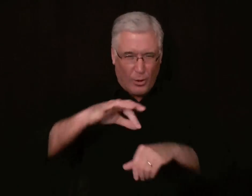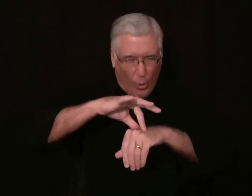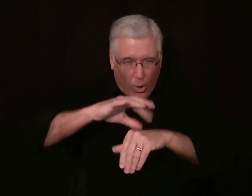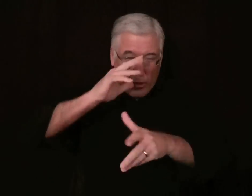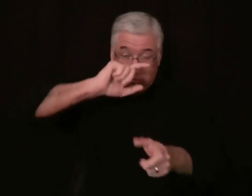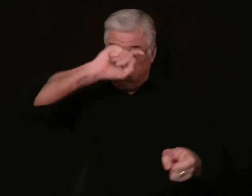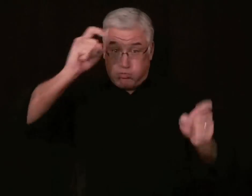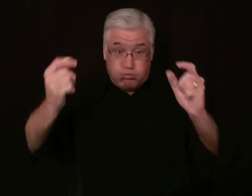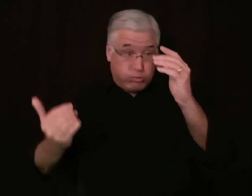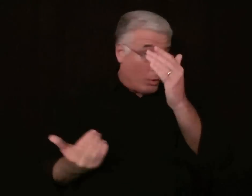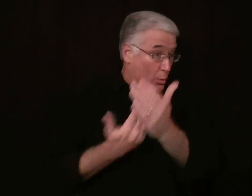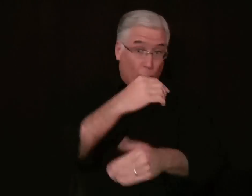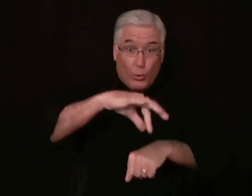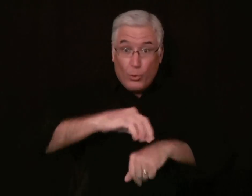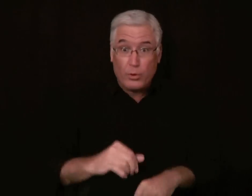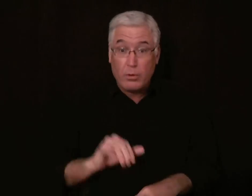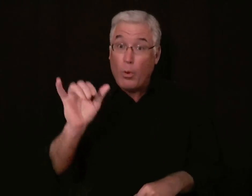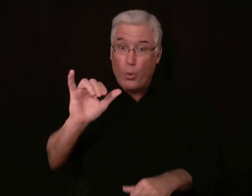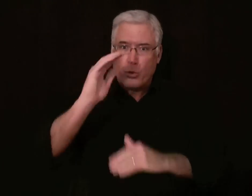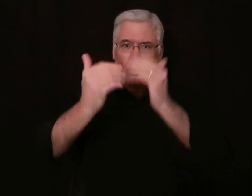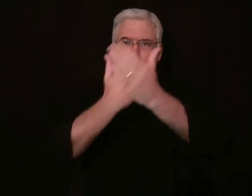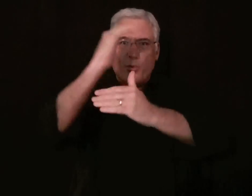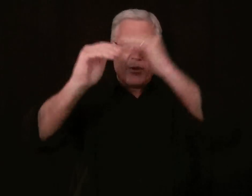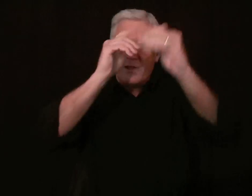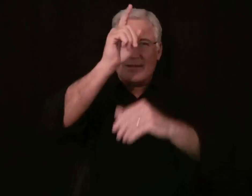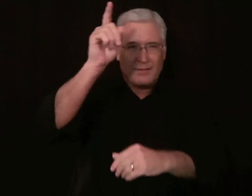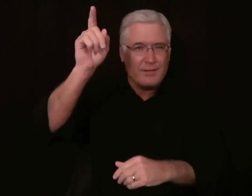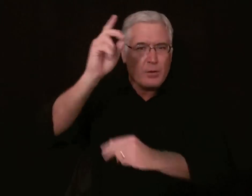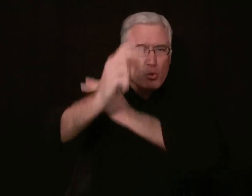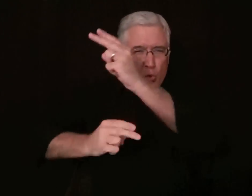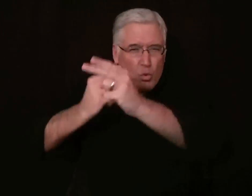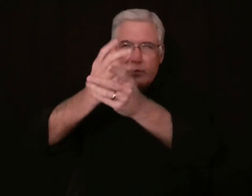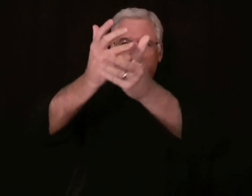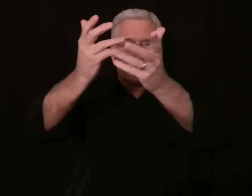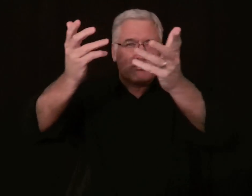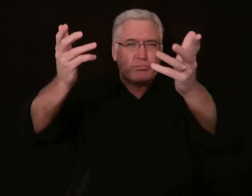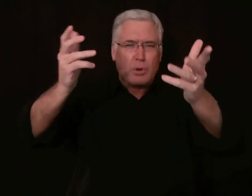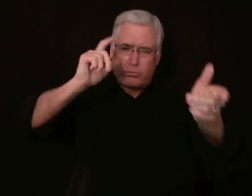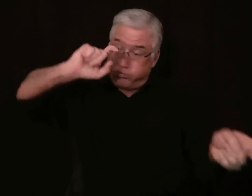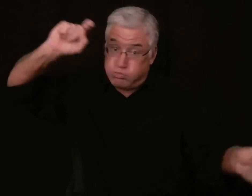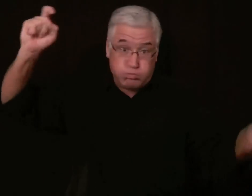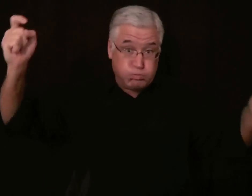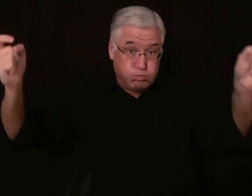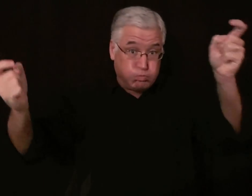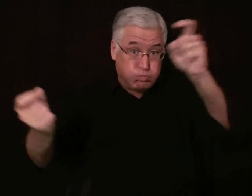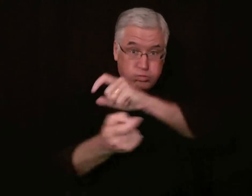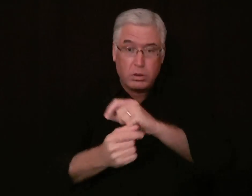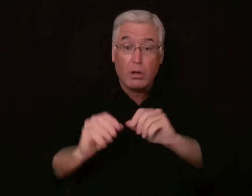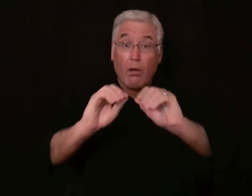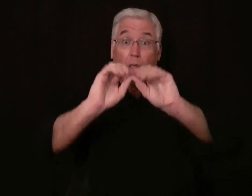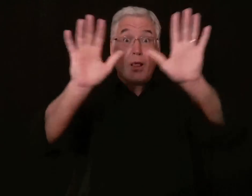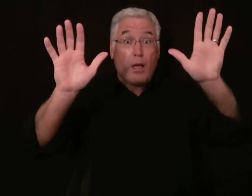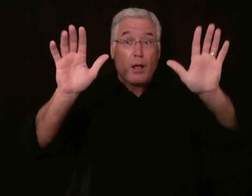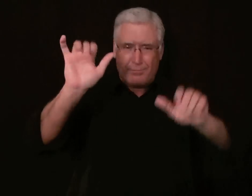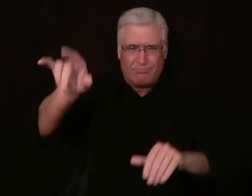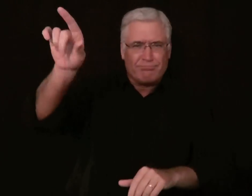we have. The earth, all will be changed into the new heavens and the new earth. The whole universe will be